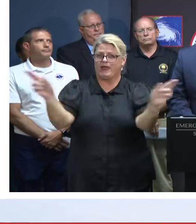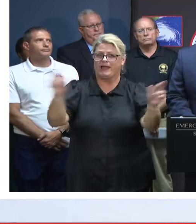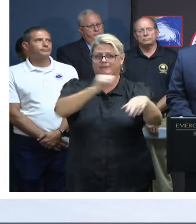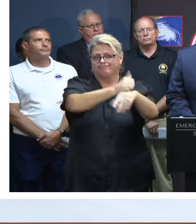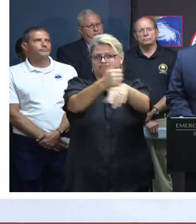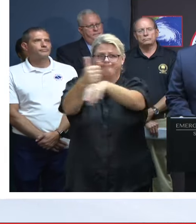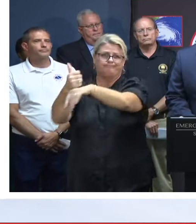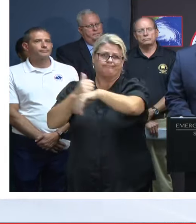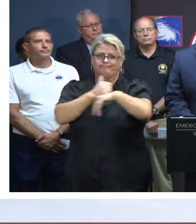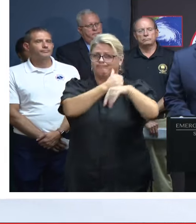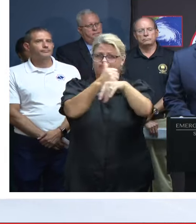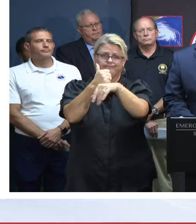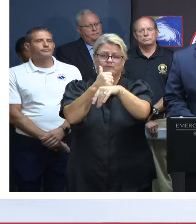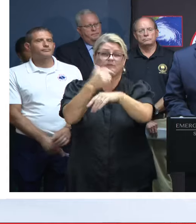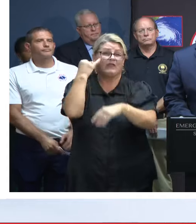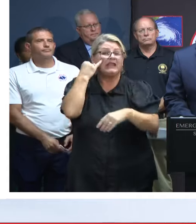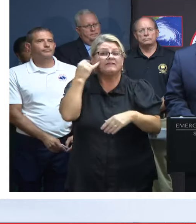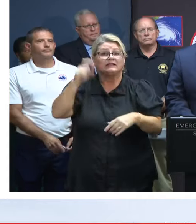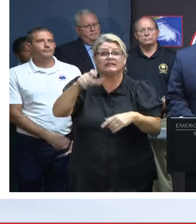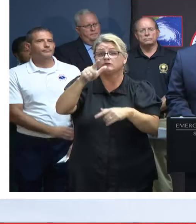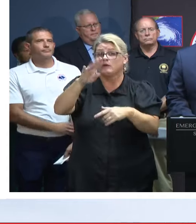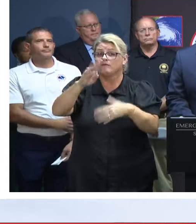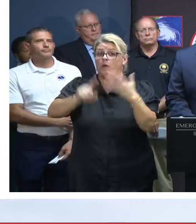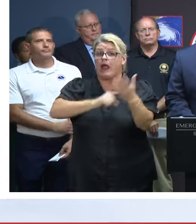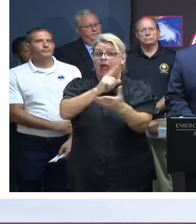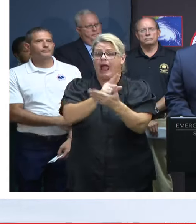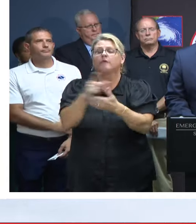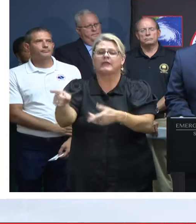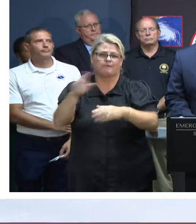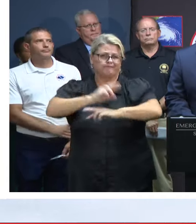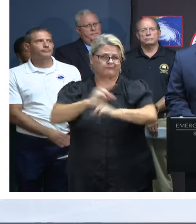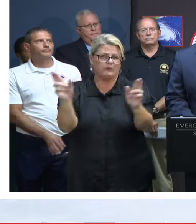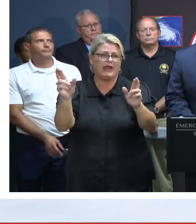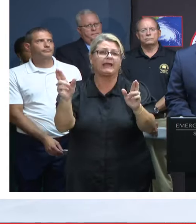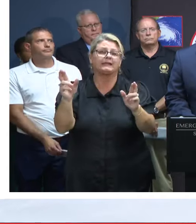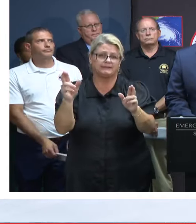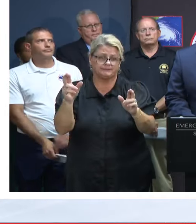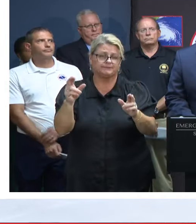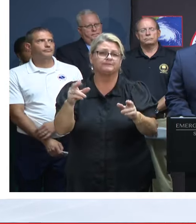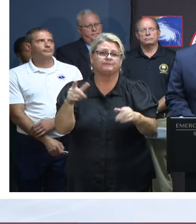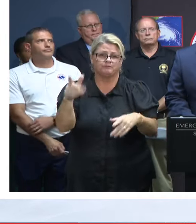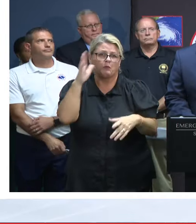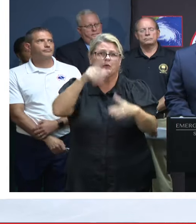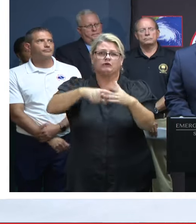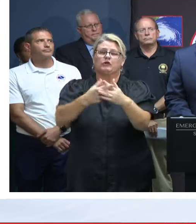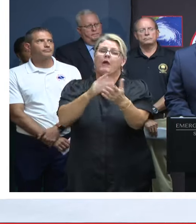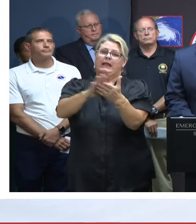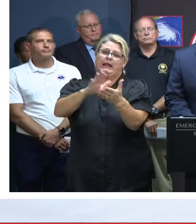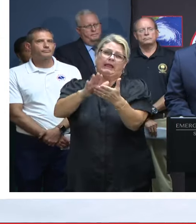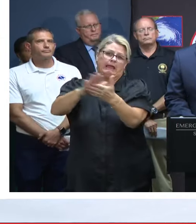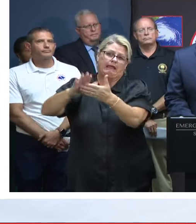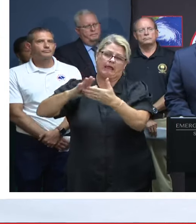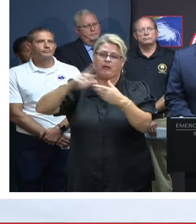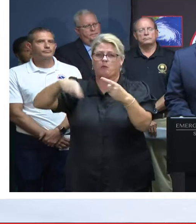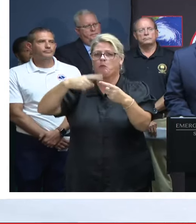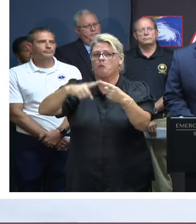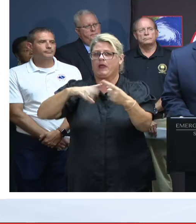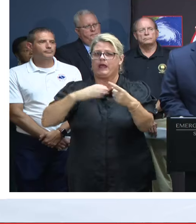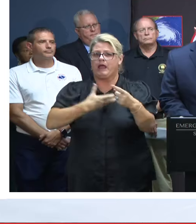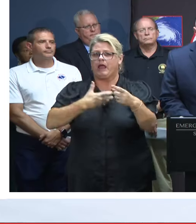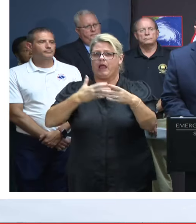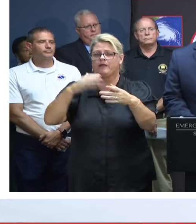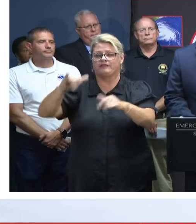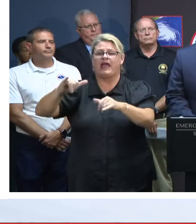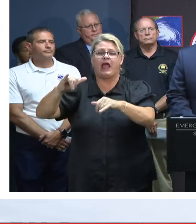respond and have gone to 24-hour operations through the duration of the storm and will be available to begin cleanup after the storm has passed us.